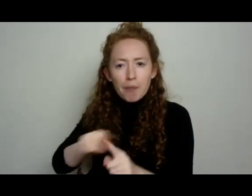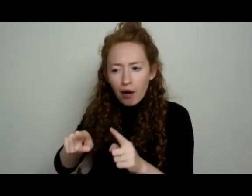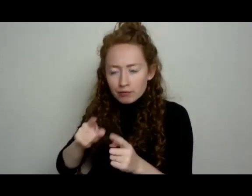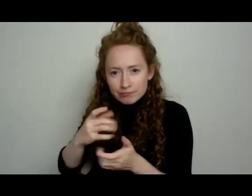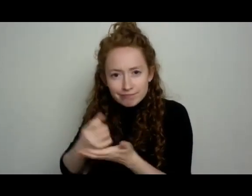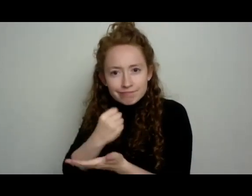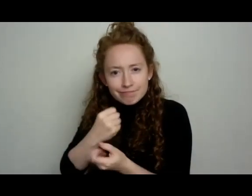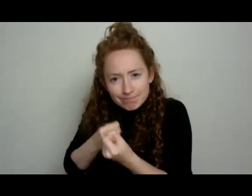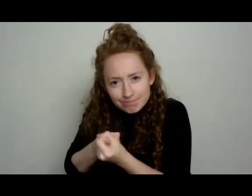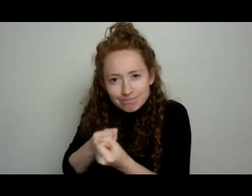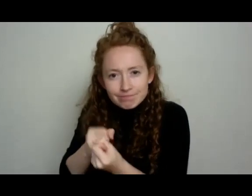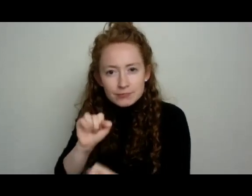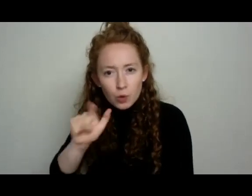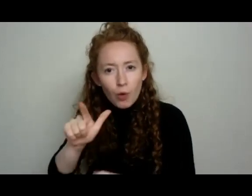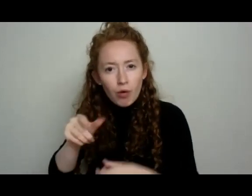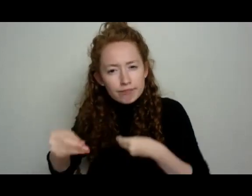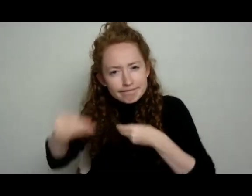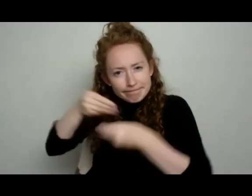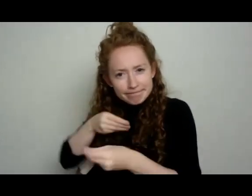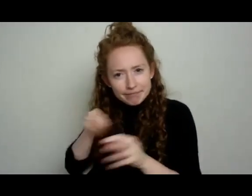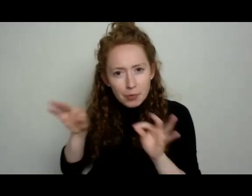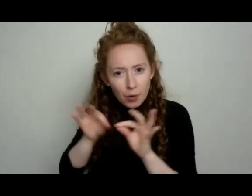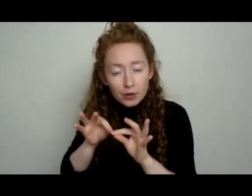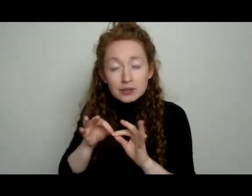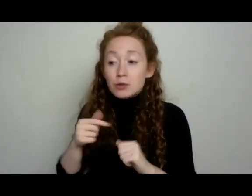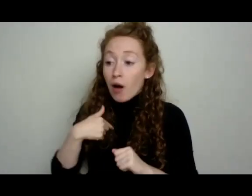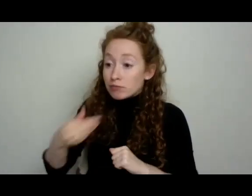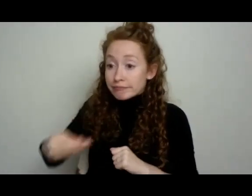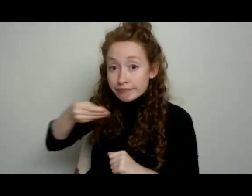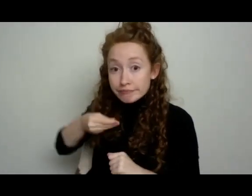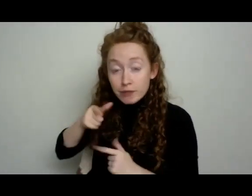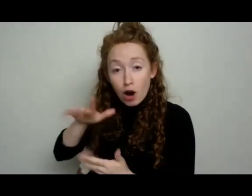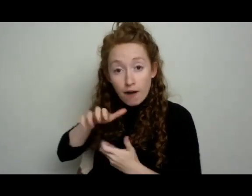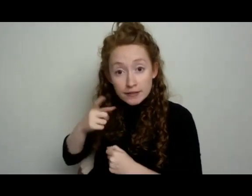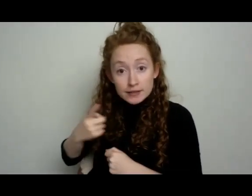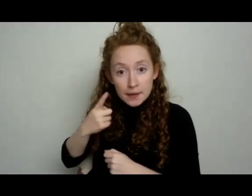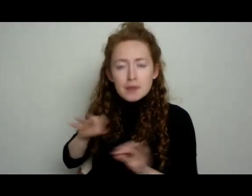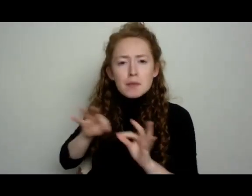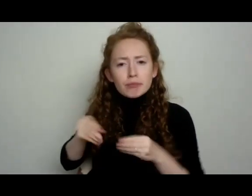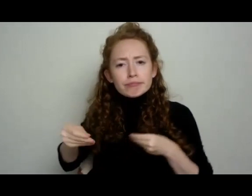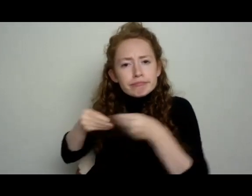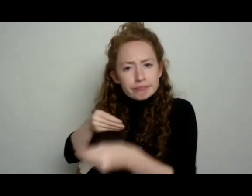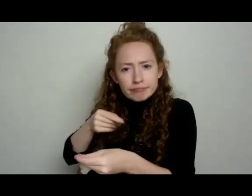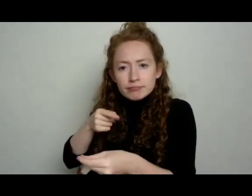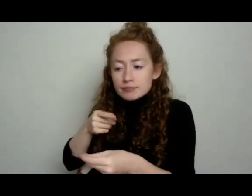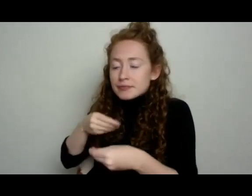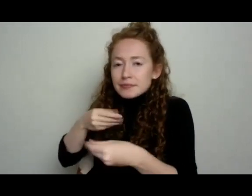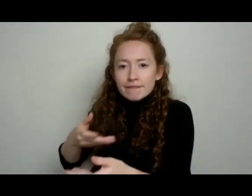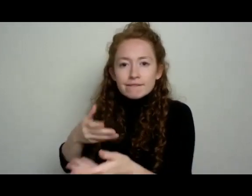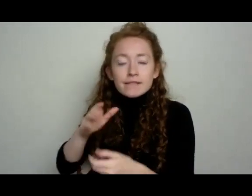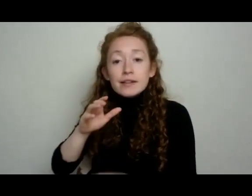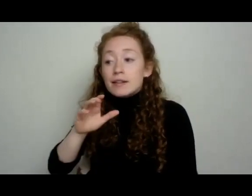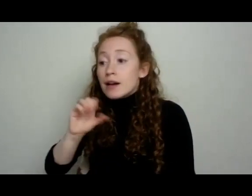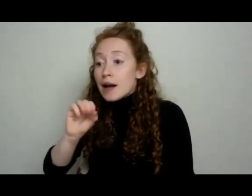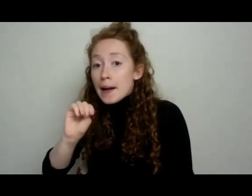deciduous leaves, other kinds of organic fertilizers that are deeply going to nourish your soil and grow